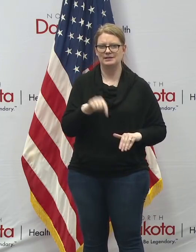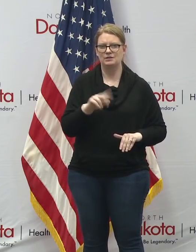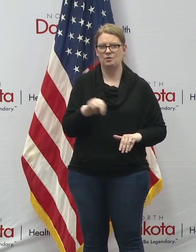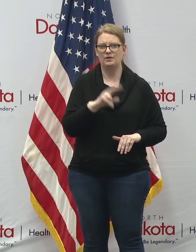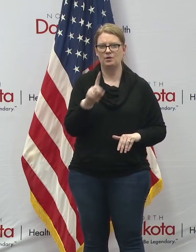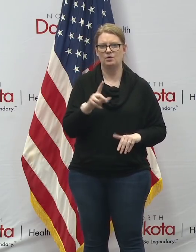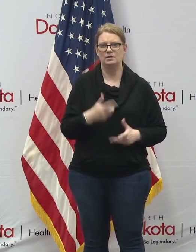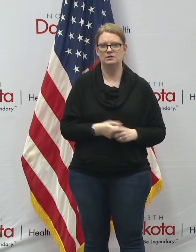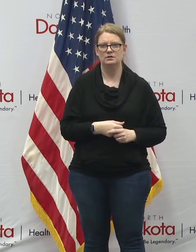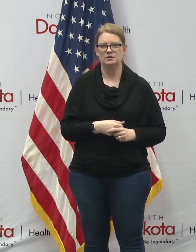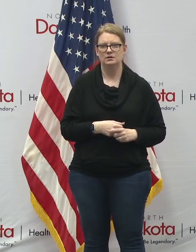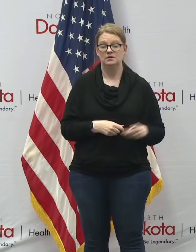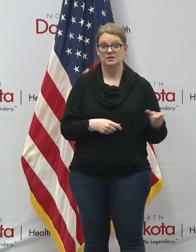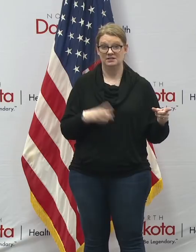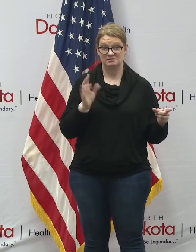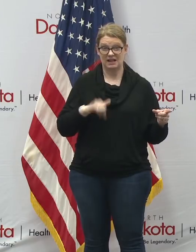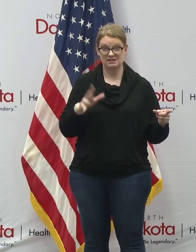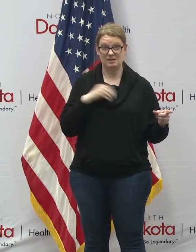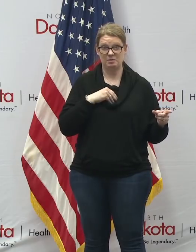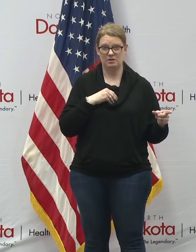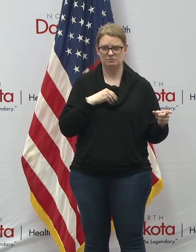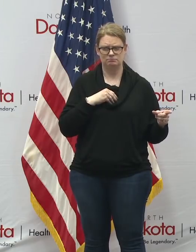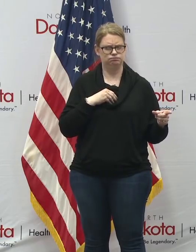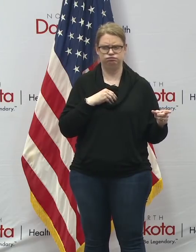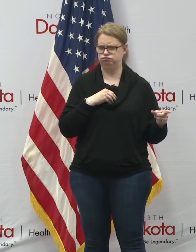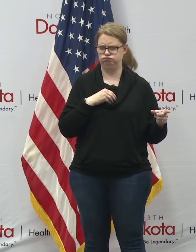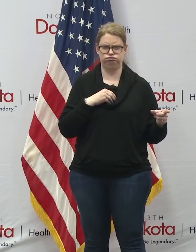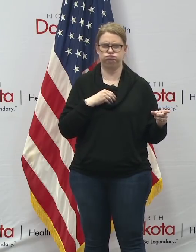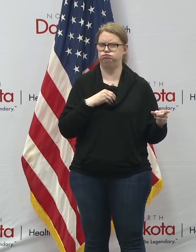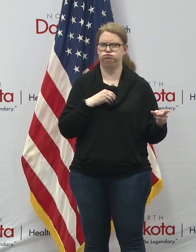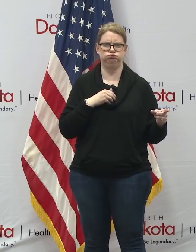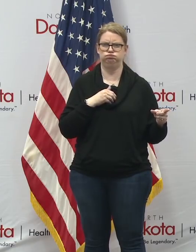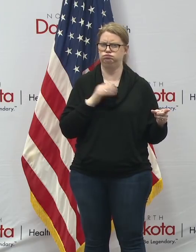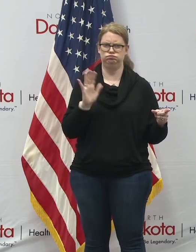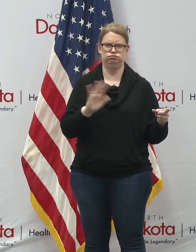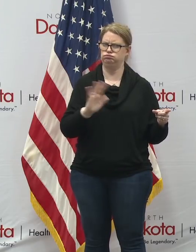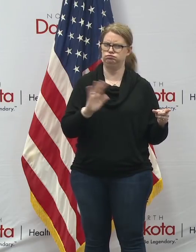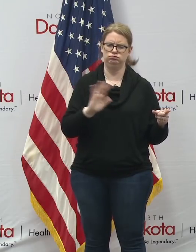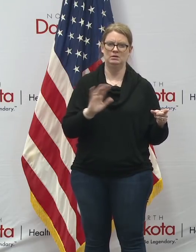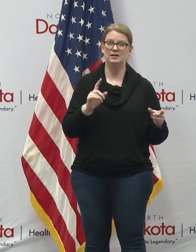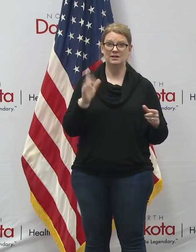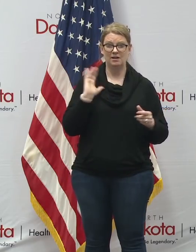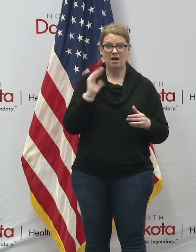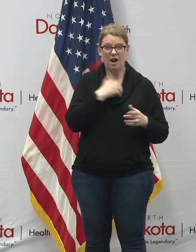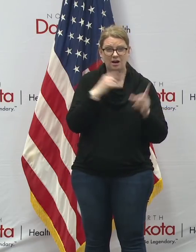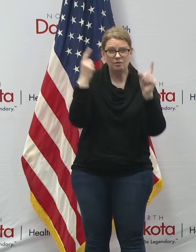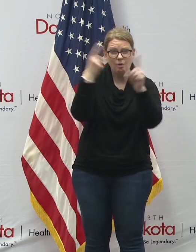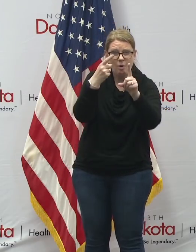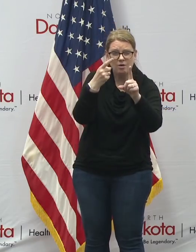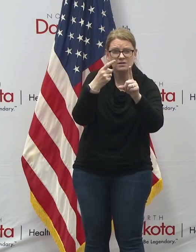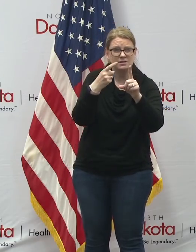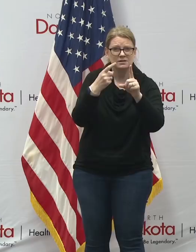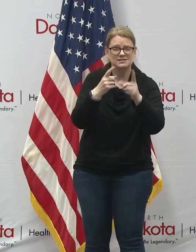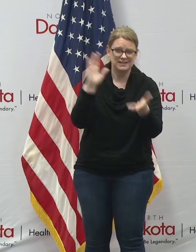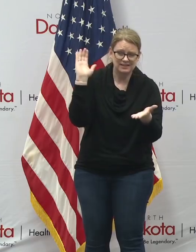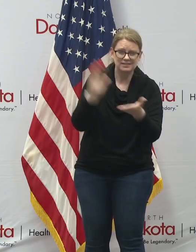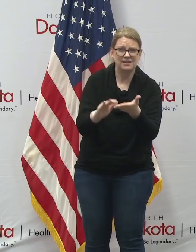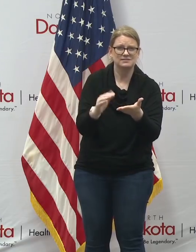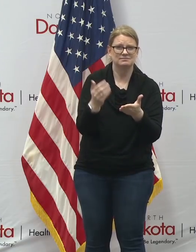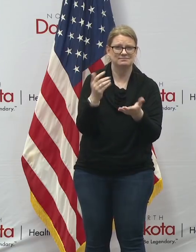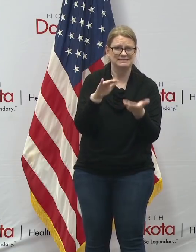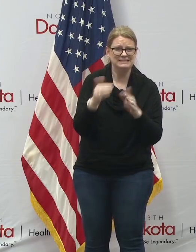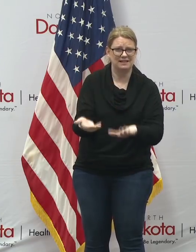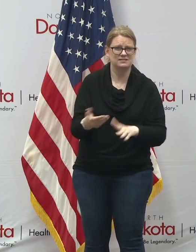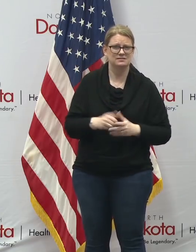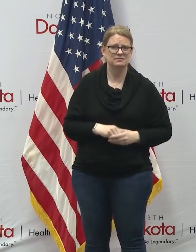and i think we would find that unacceptable and so we're uh working really hard to make sure that we don't get there because those assumptions are based on